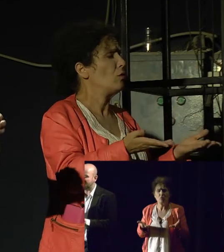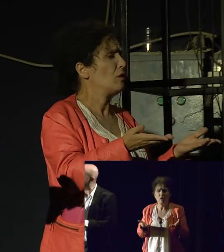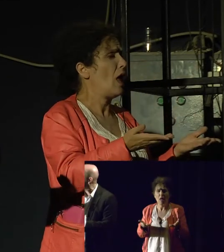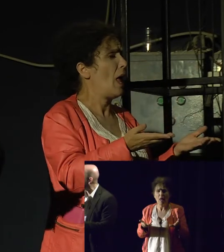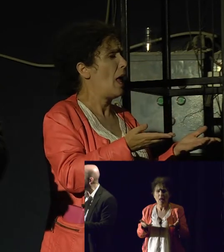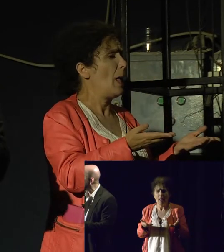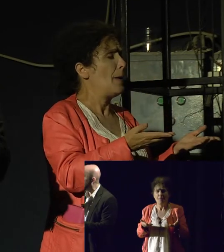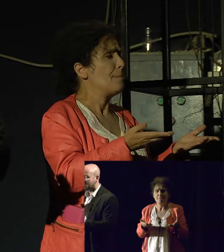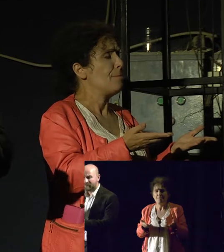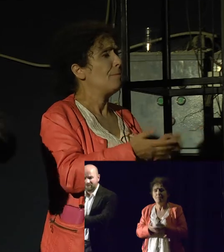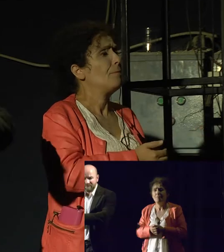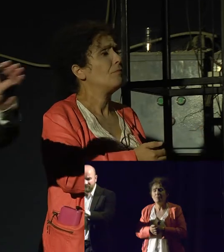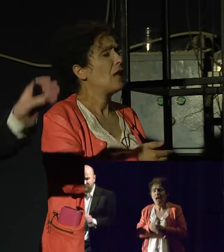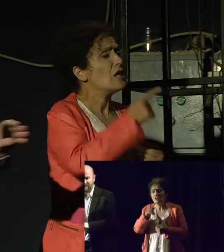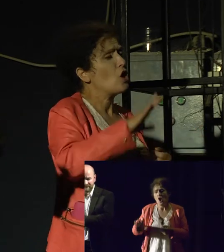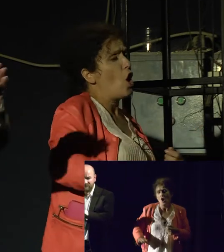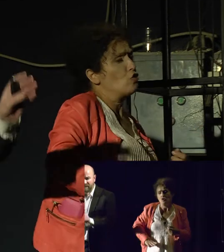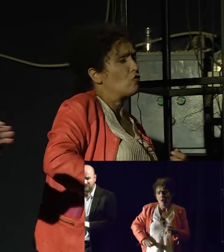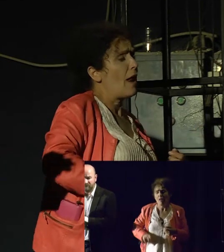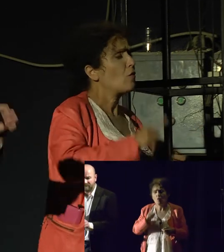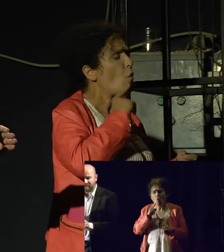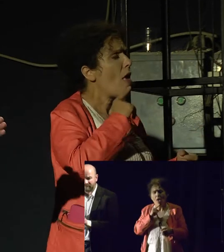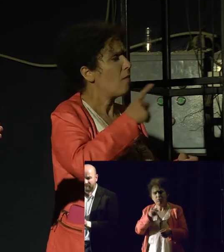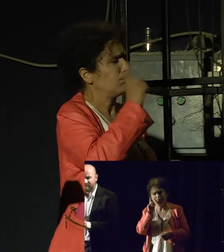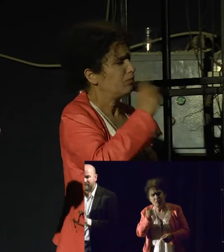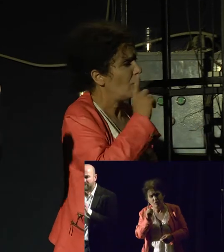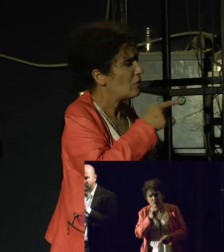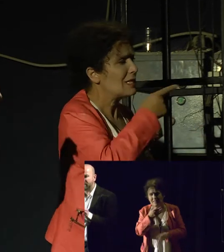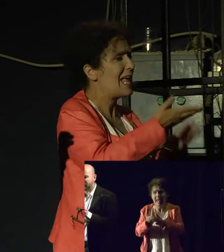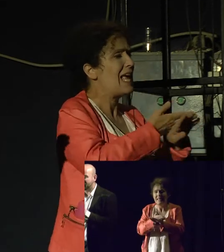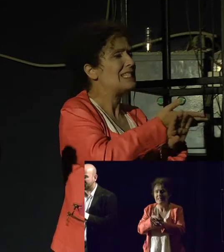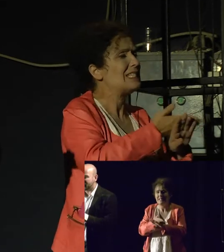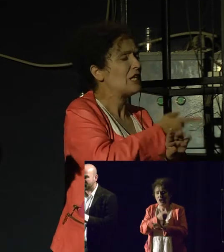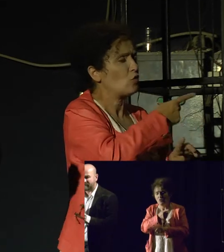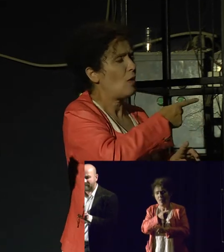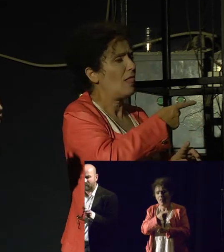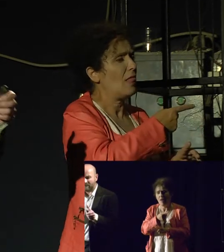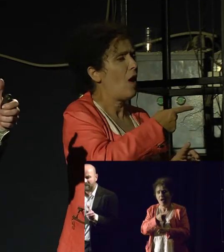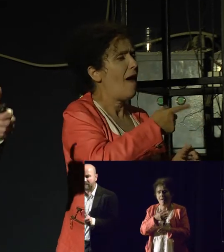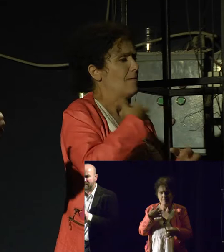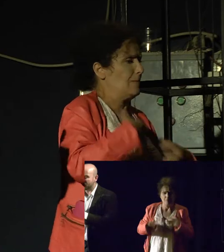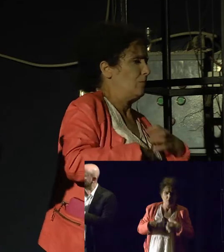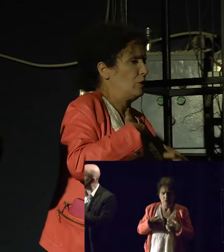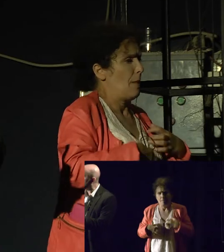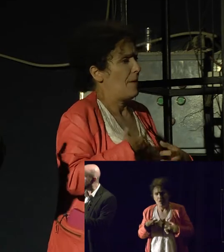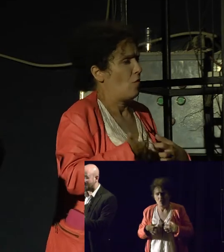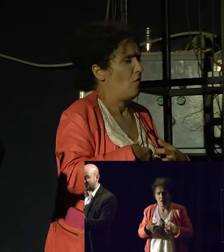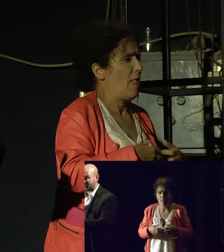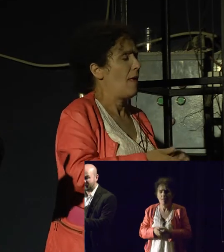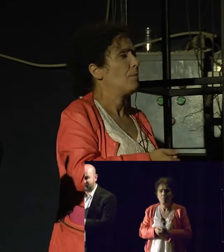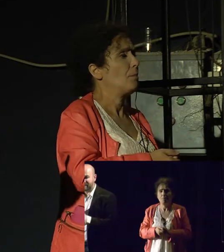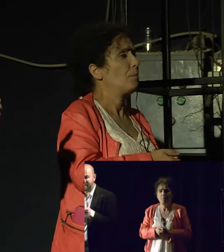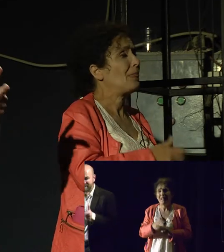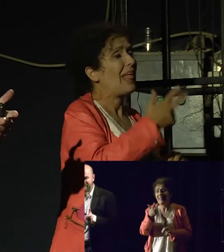of sexual misconduct. There are myths circulating fake news about her. Three of the myths about her is that one, she was a Soros